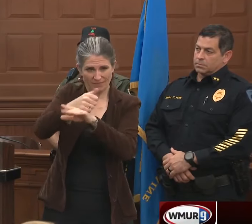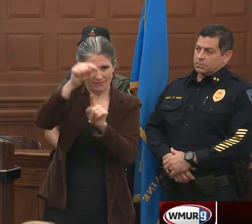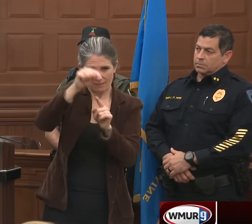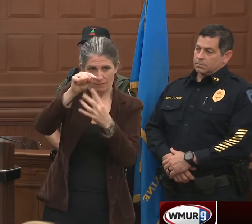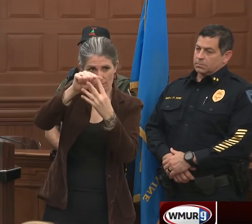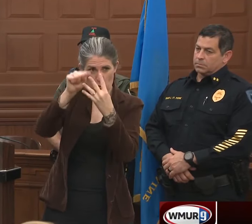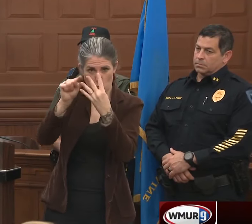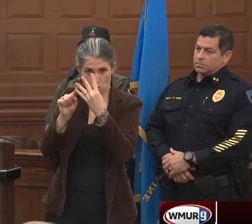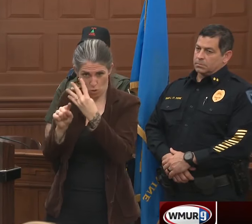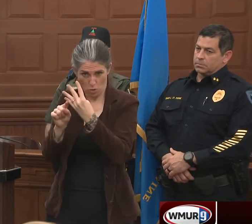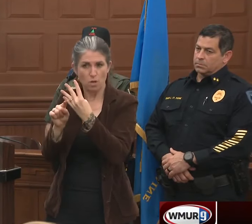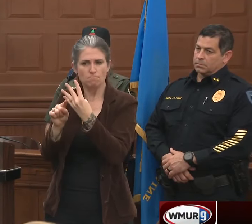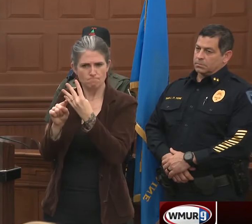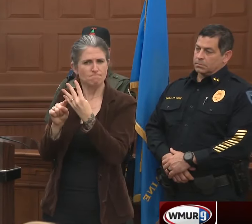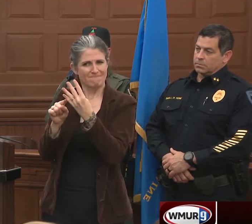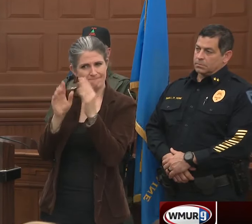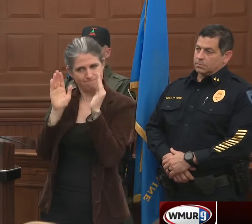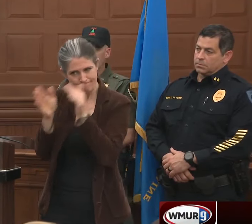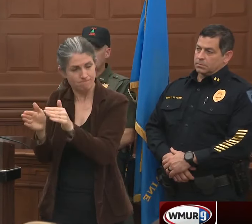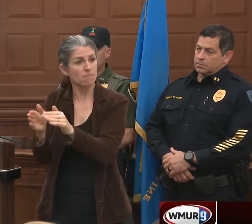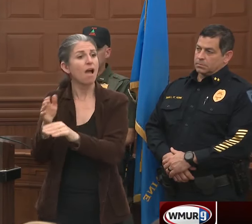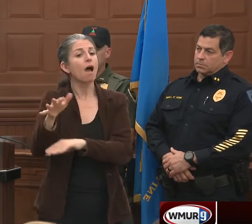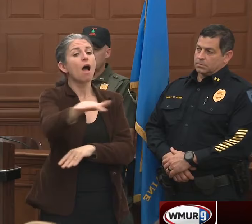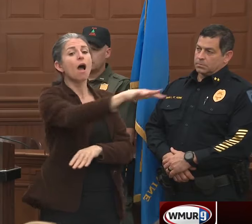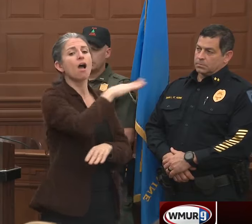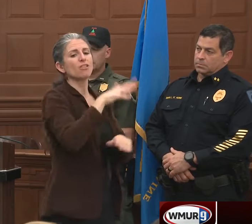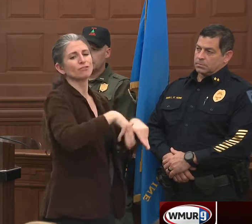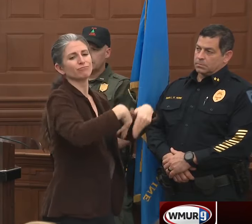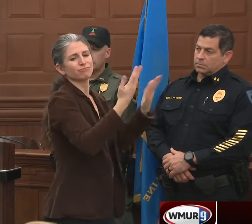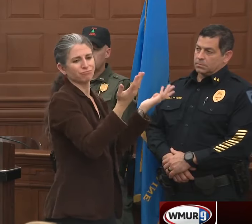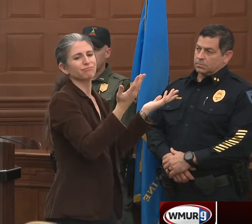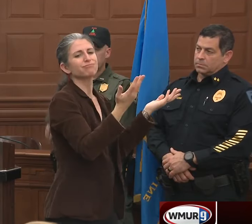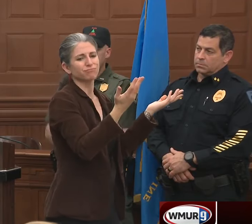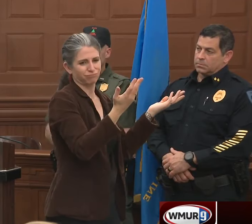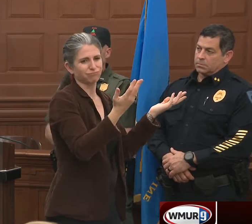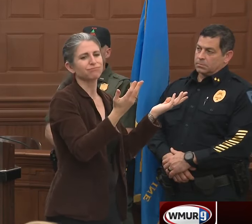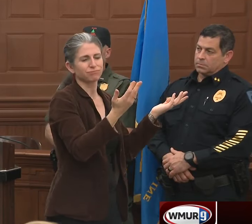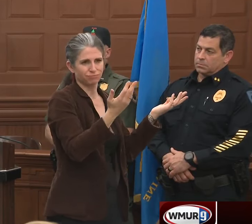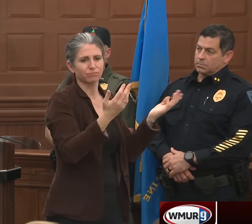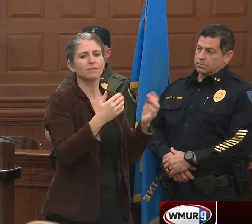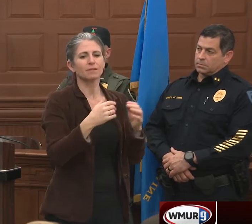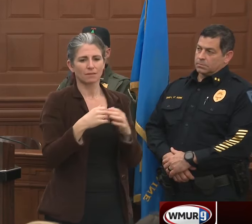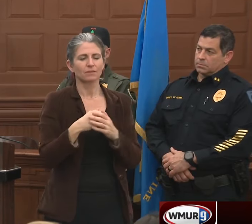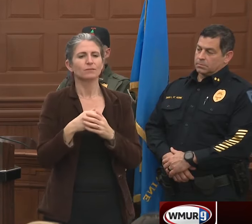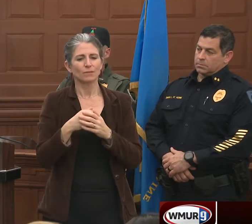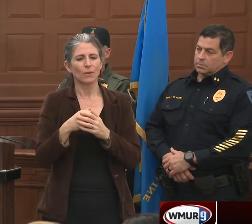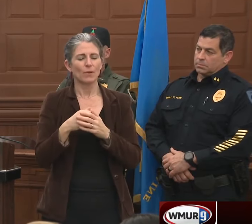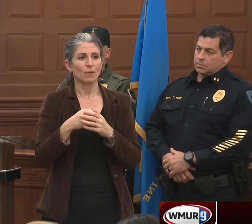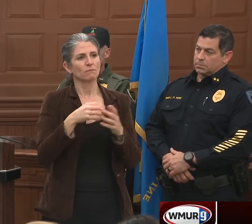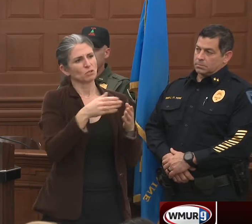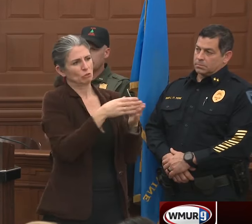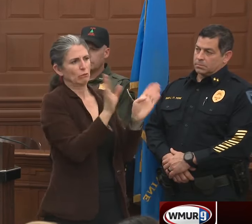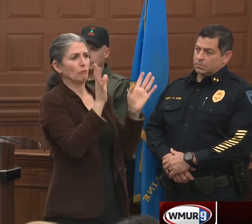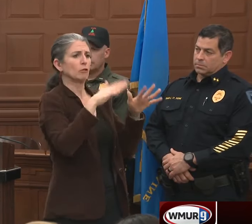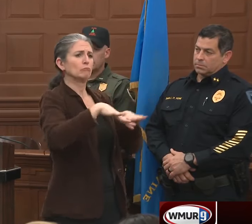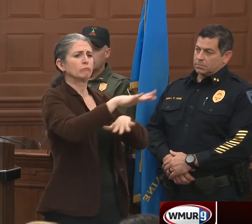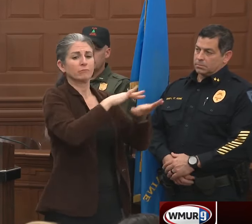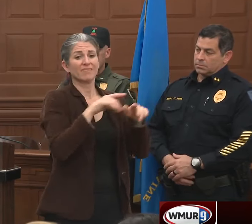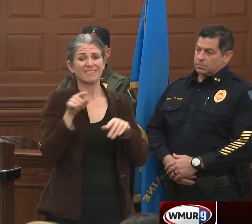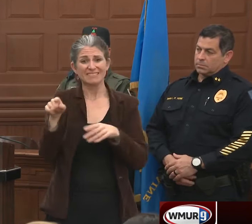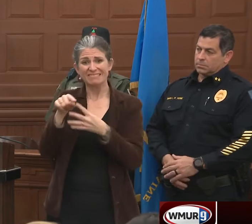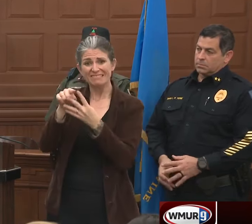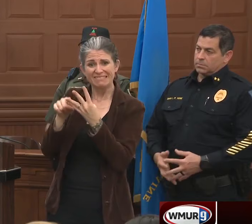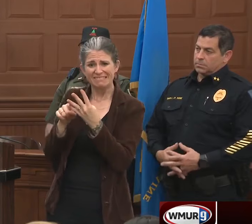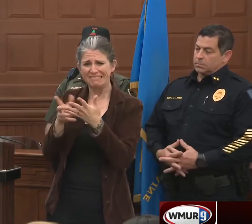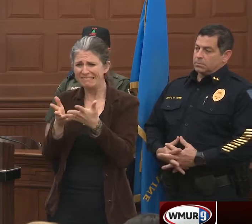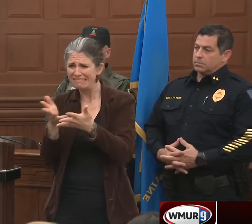and you have to do the math on that and say, so are we more comfortable? Are we doing more harm than good by keeping people away from these clinics and their